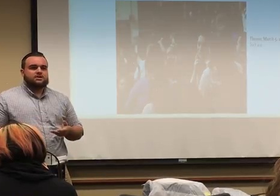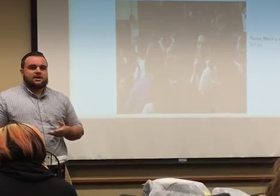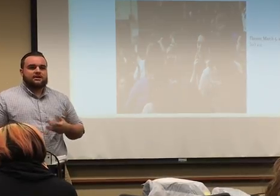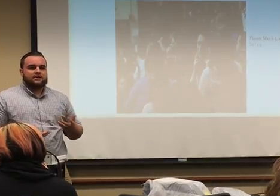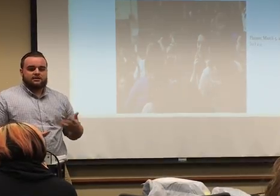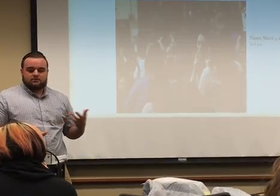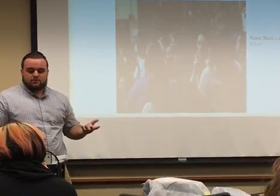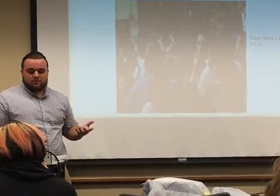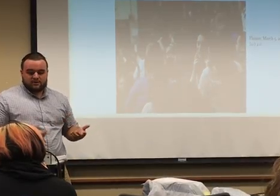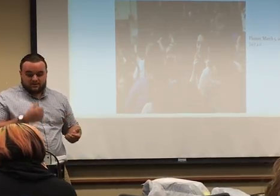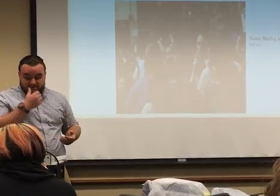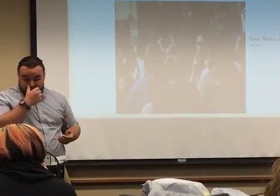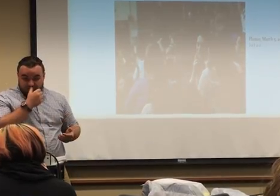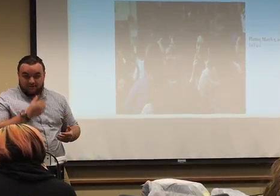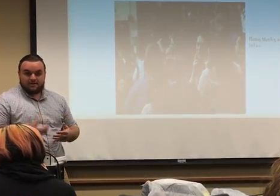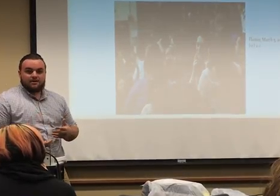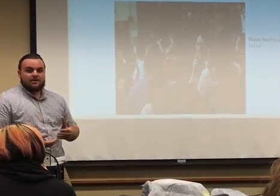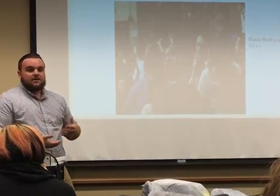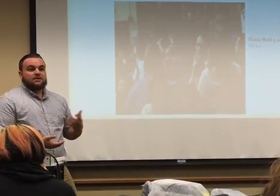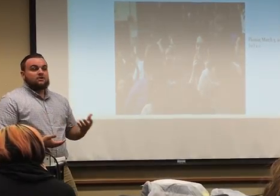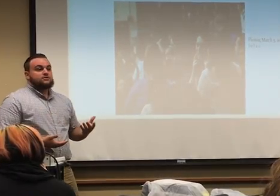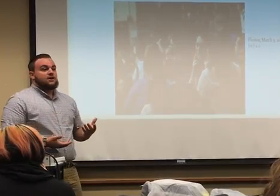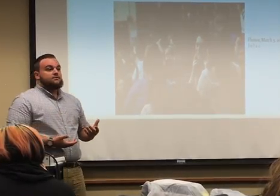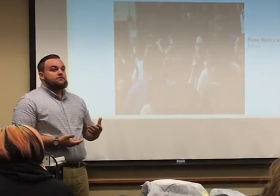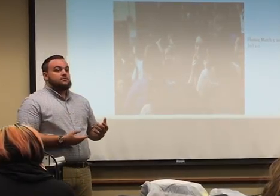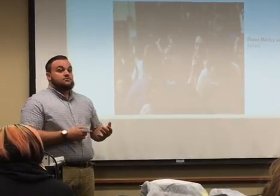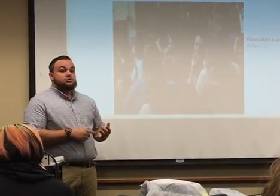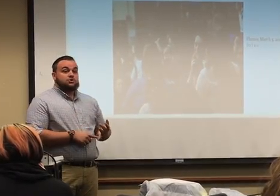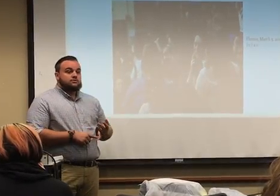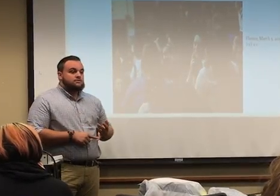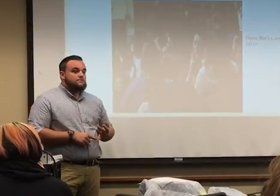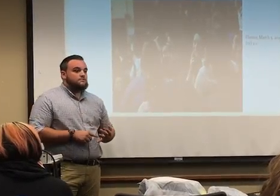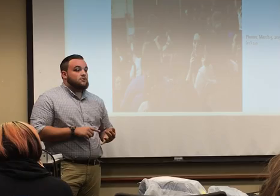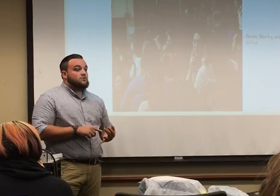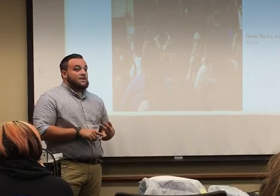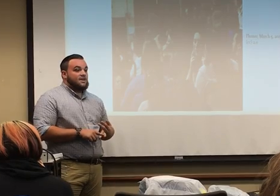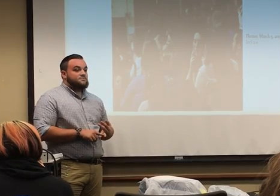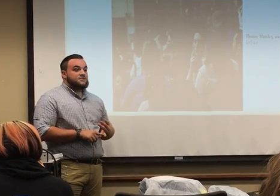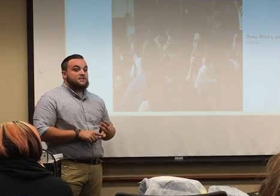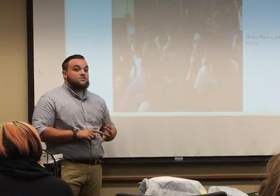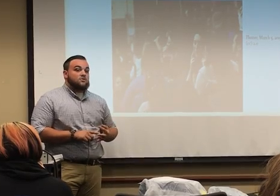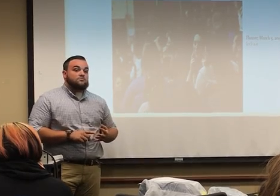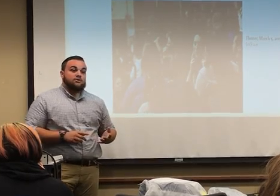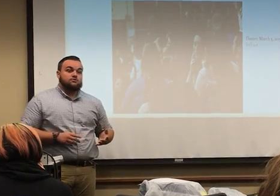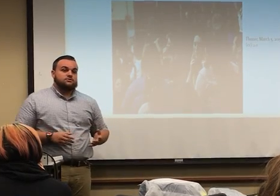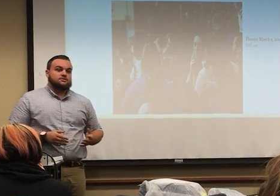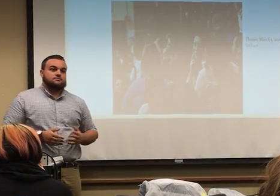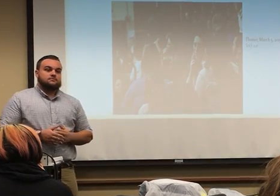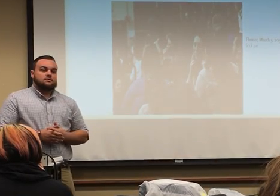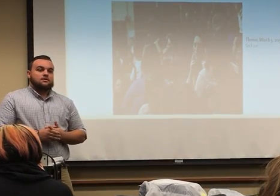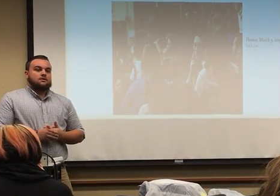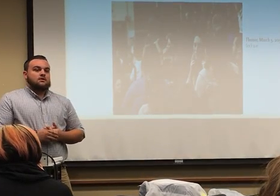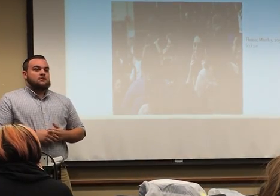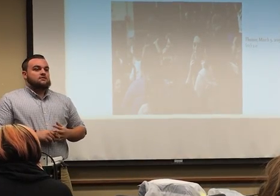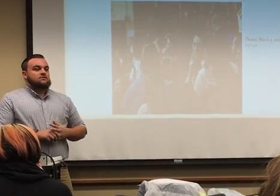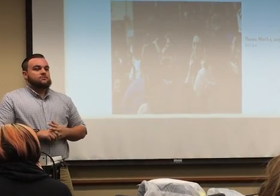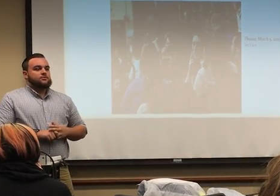chat, eat, do all that kind of stuff. And they also have their own jokes, their own games, and even art and poetry. And some of their